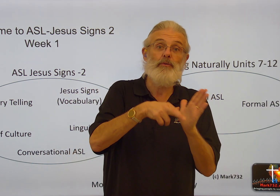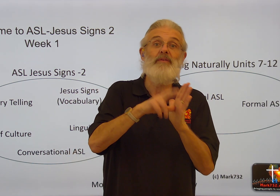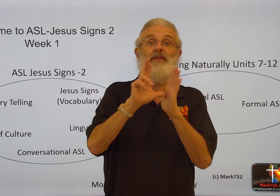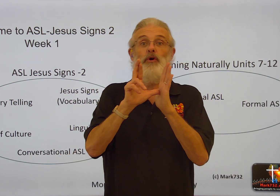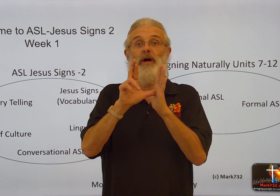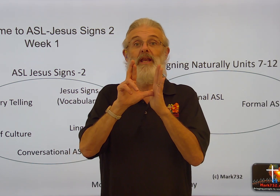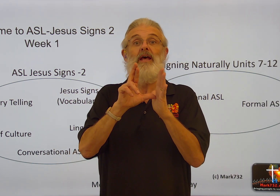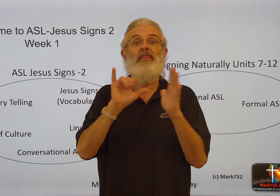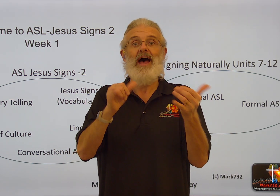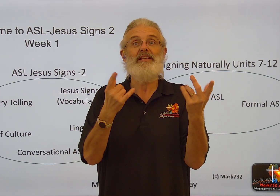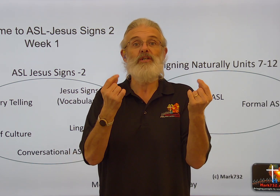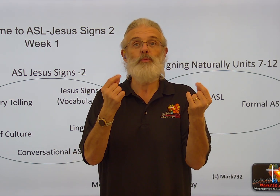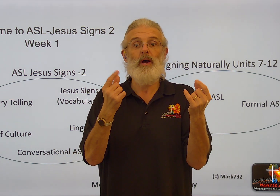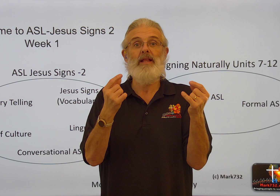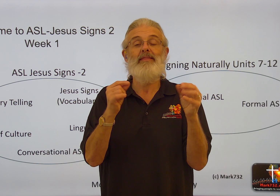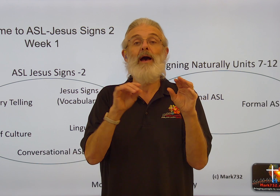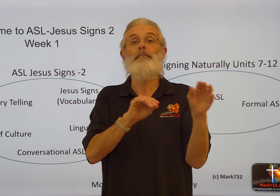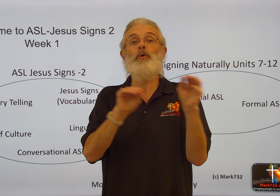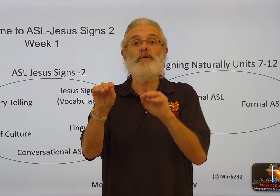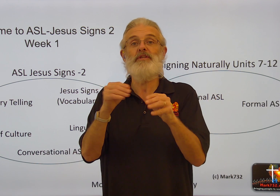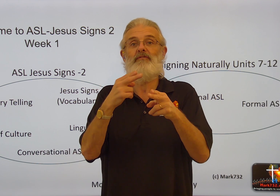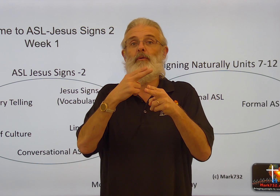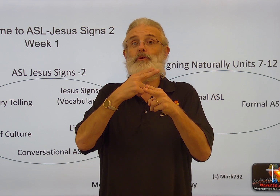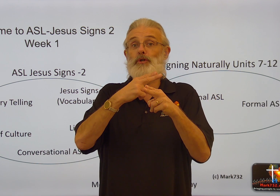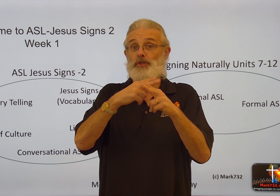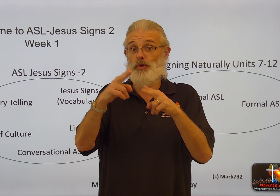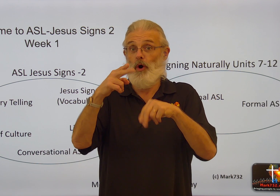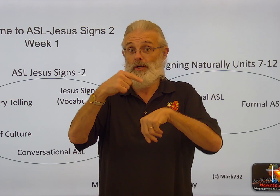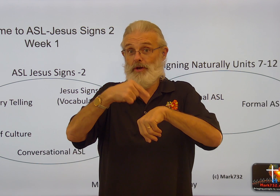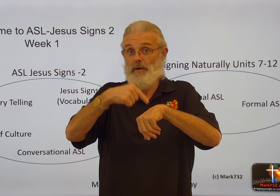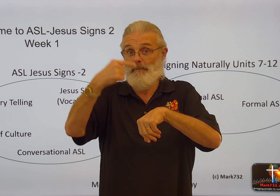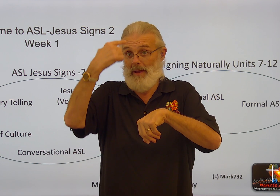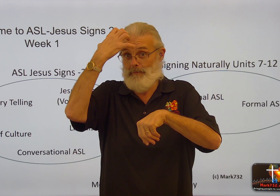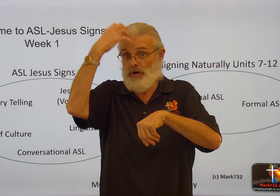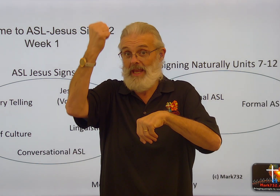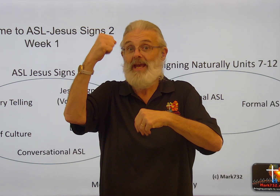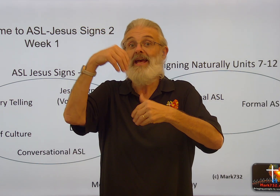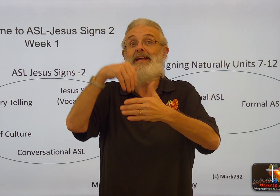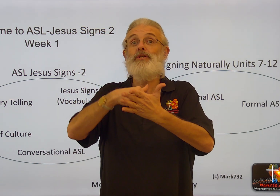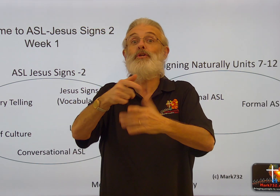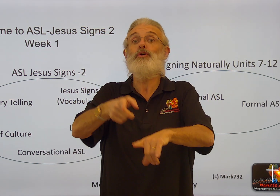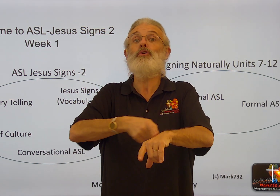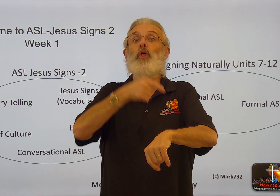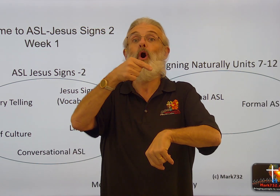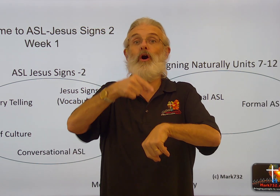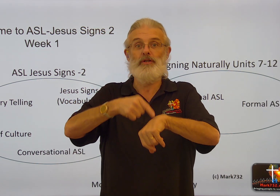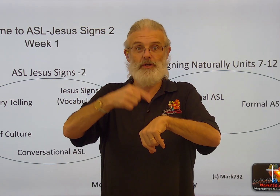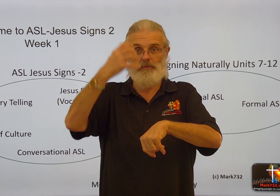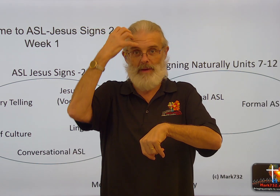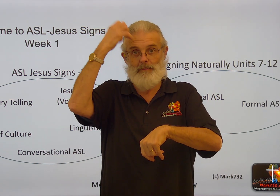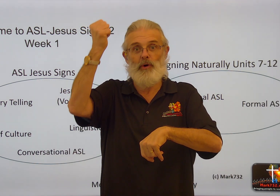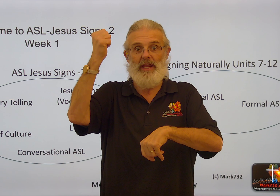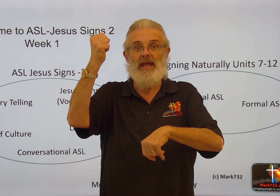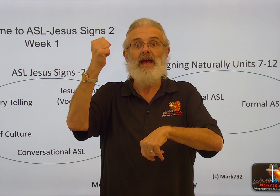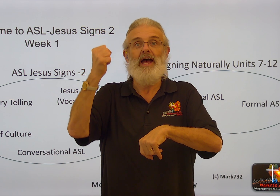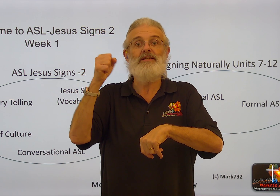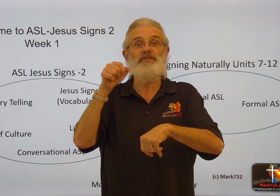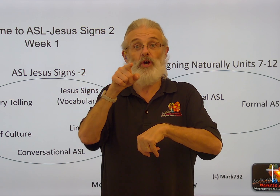review it. That does what? That moves it from your short-term memory into your long-term memory. And so